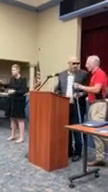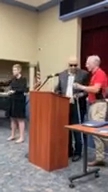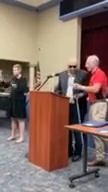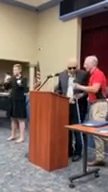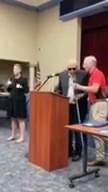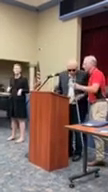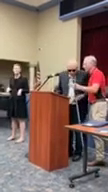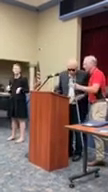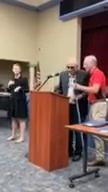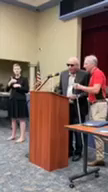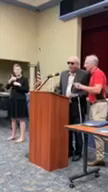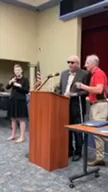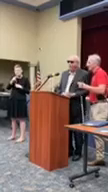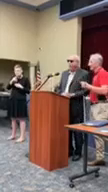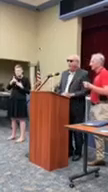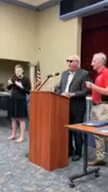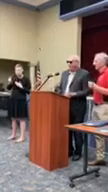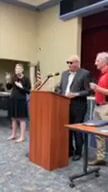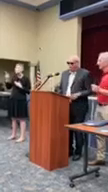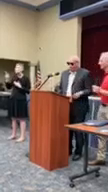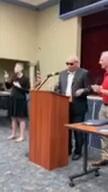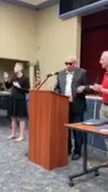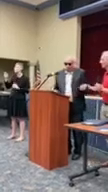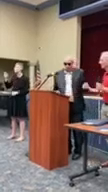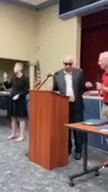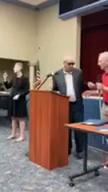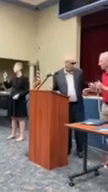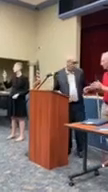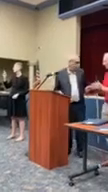the next speaker is Karen Colcady.